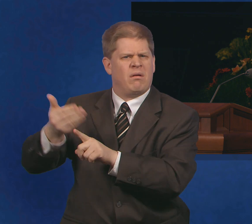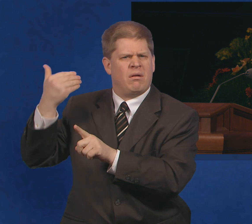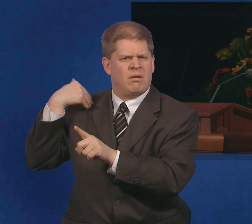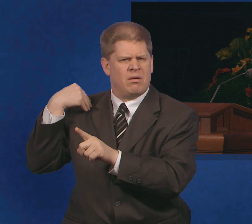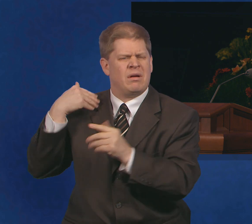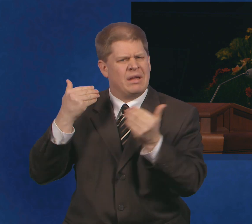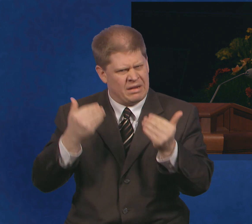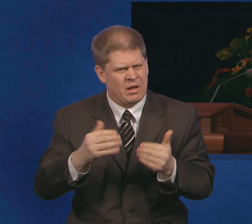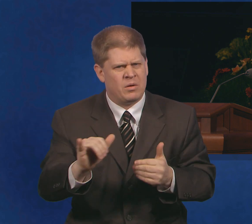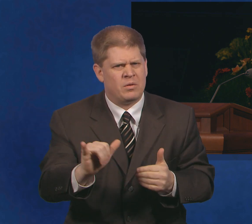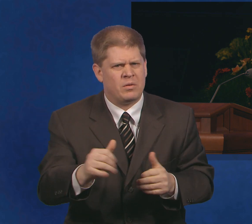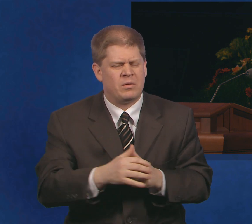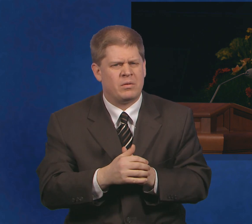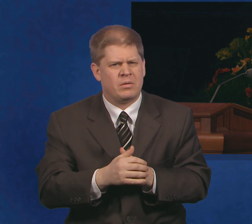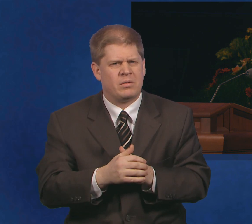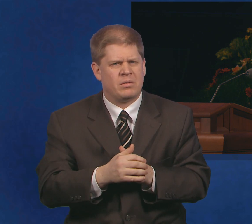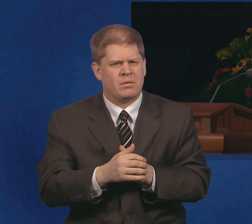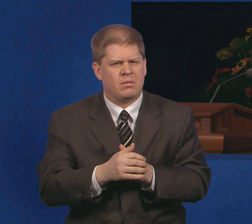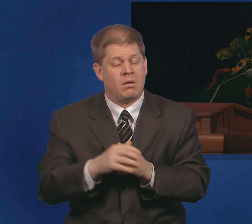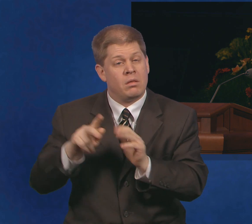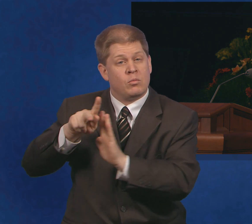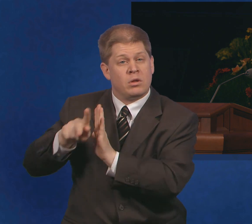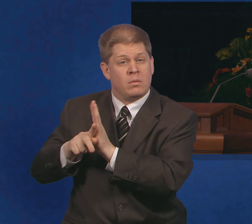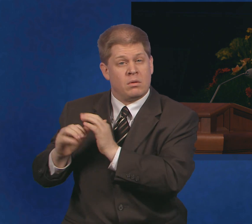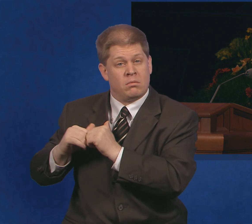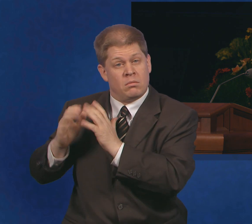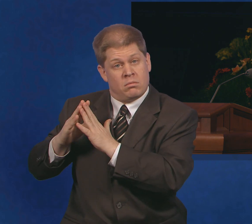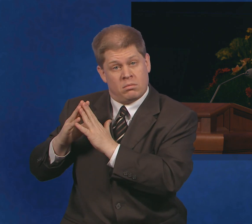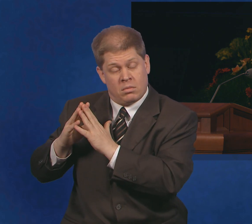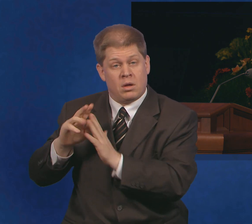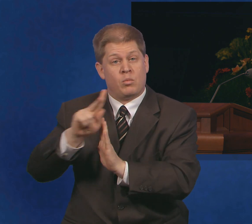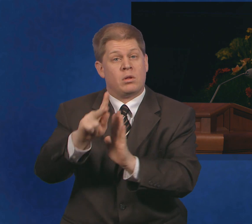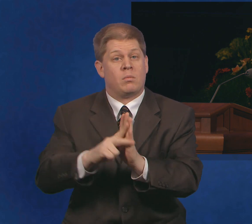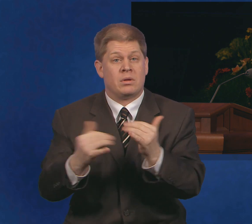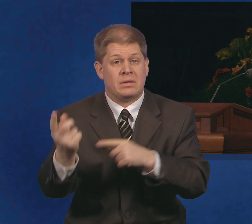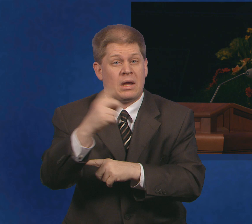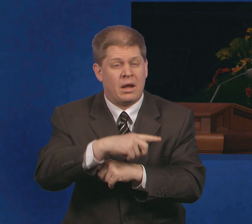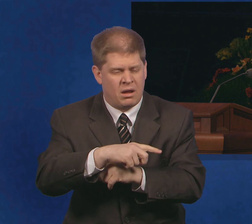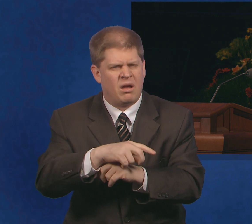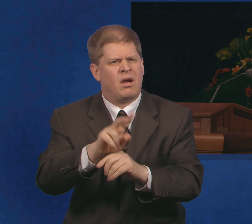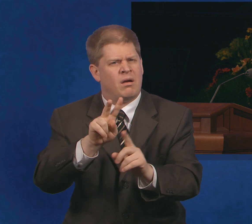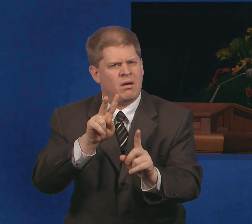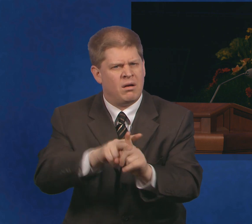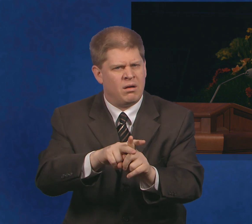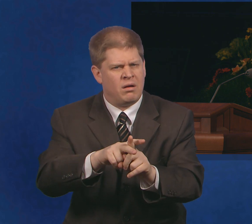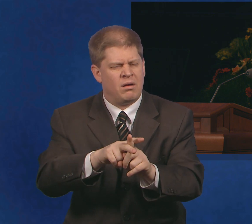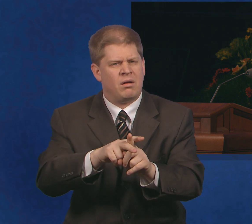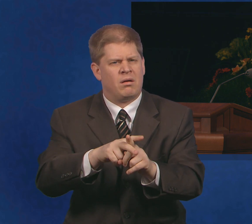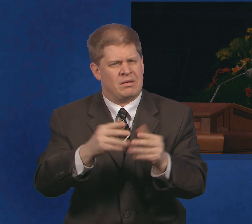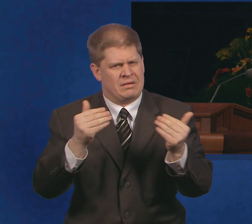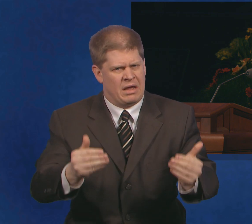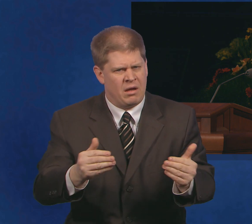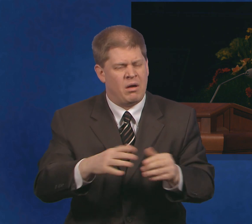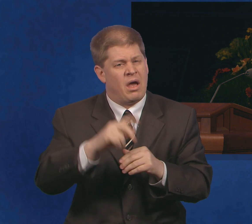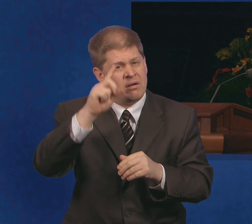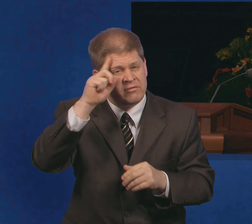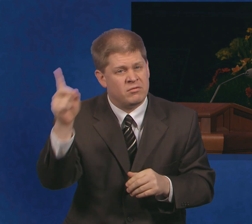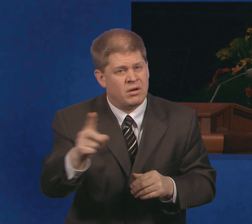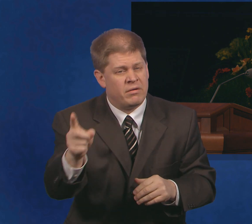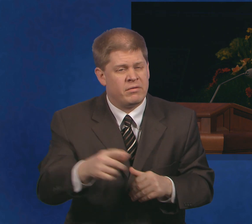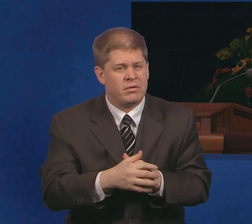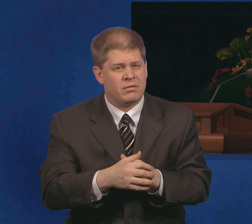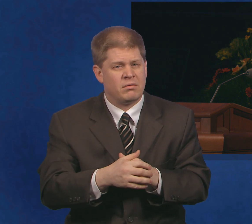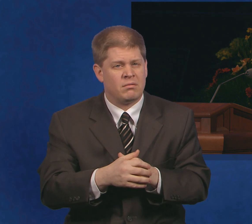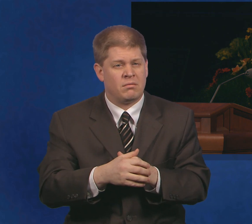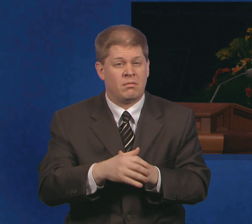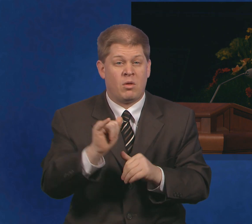Those principles are spiritual and eternal. For that reason, understanding them and putting them down